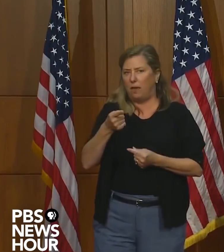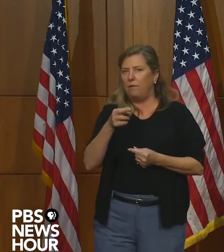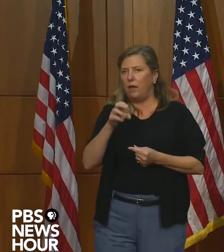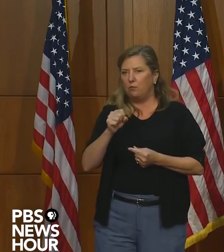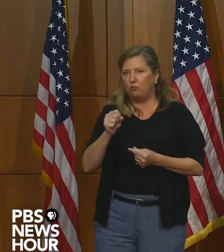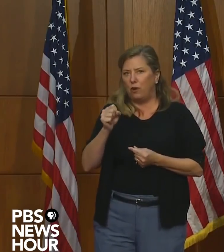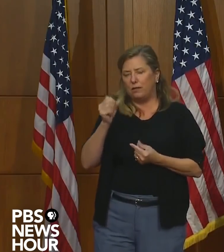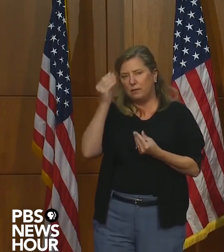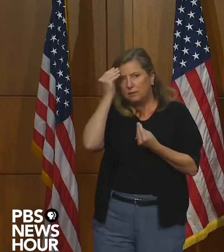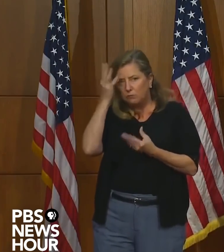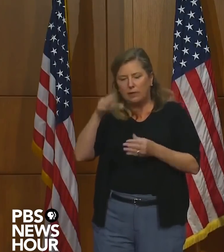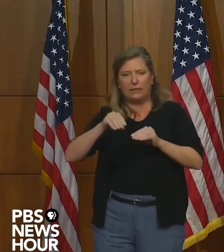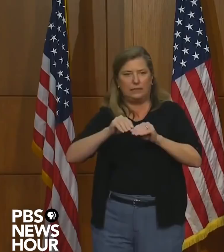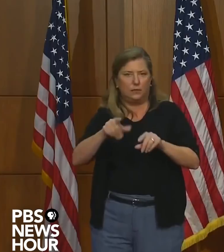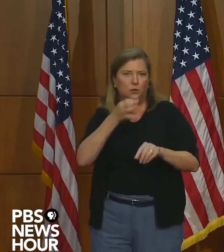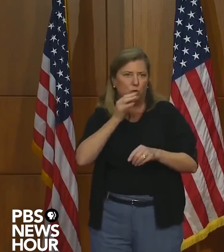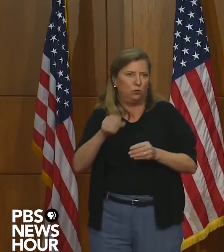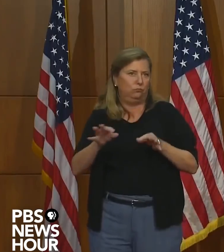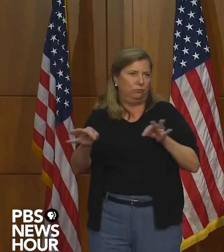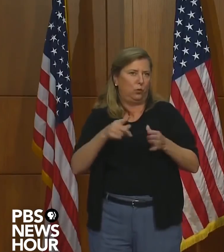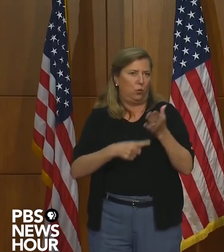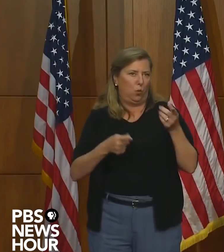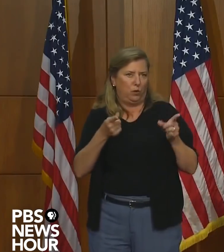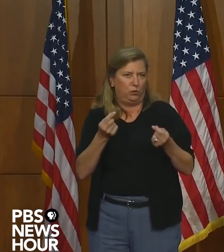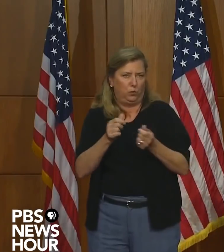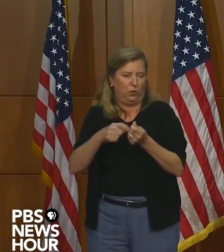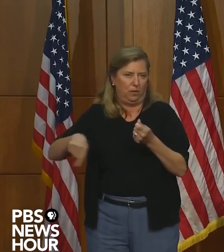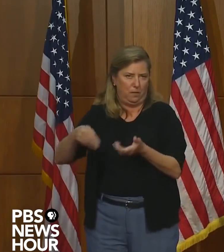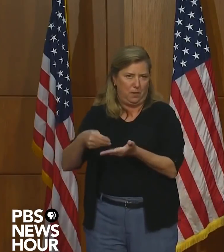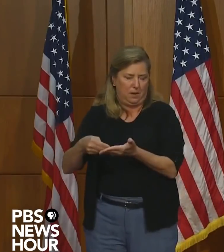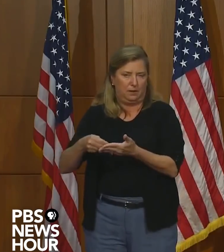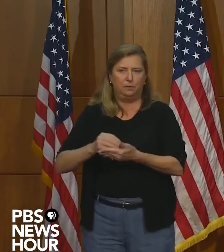future. Thank you. Jen. Um,